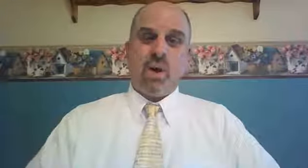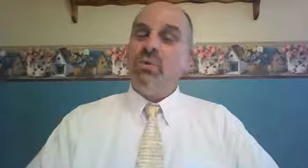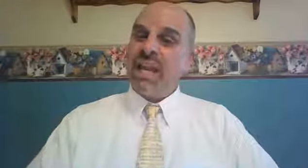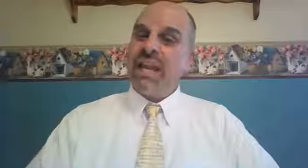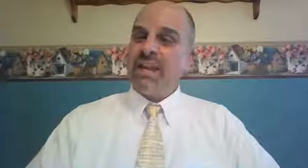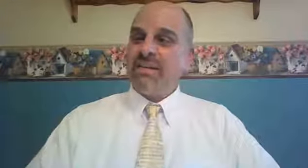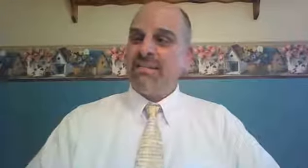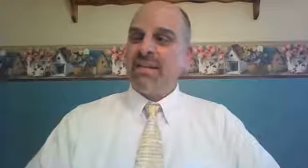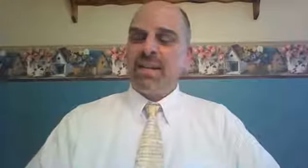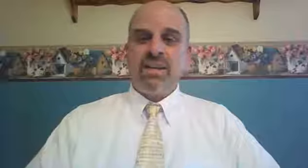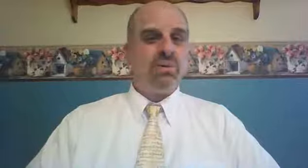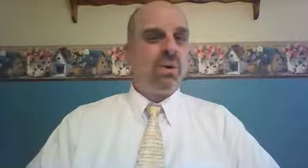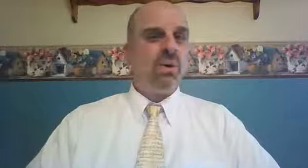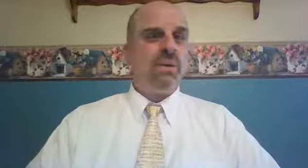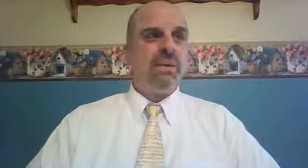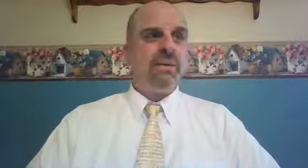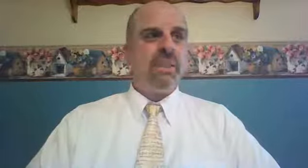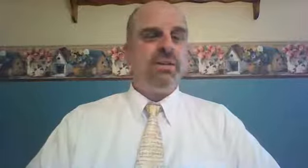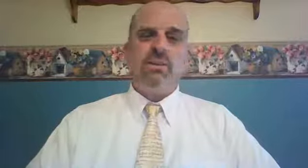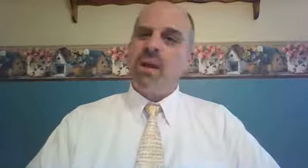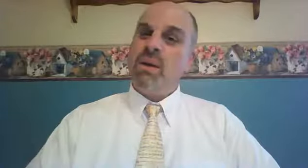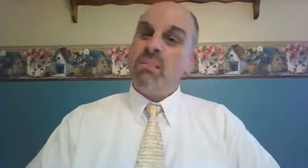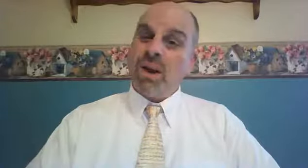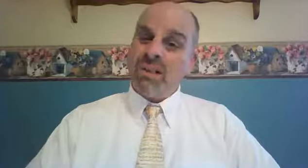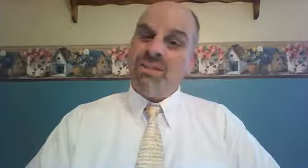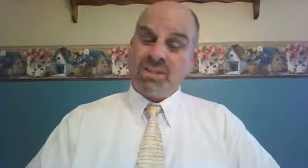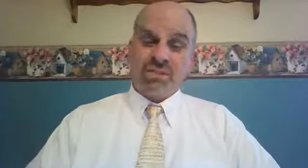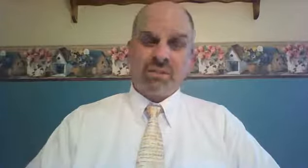Hosea is told to marry a prostitute.